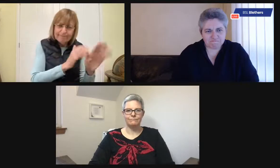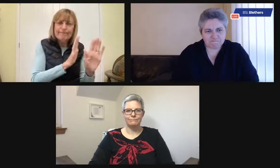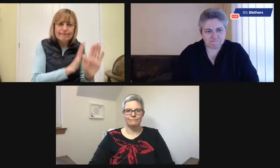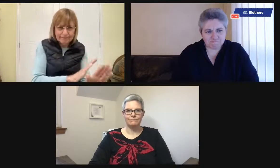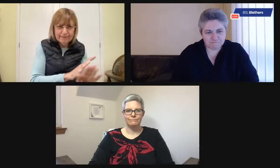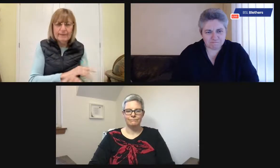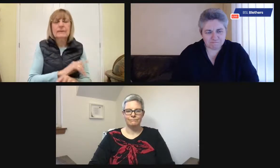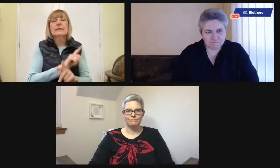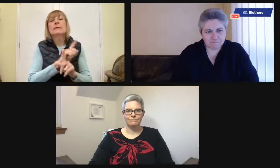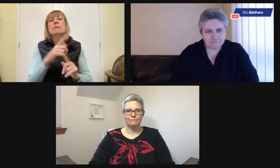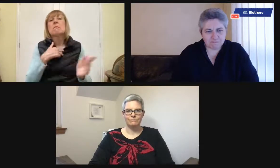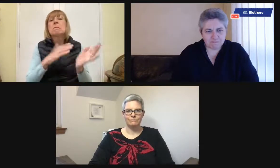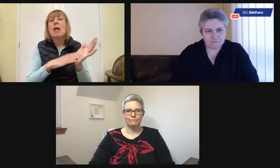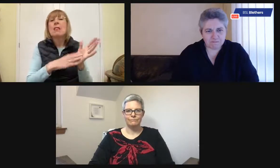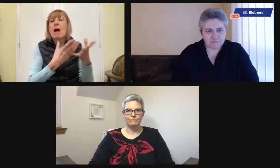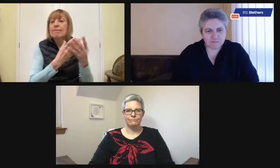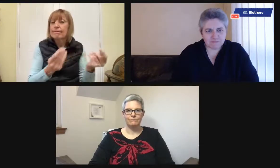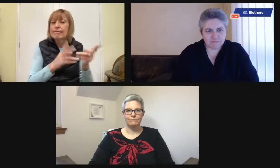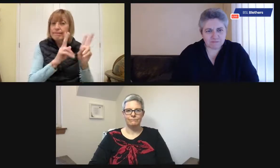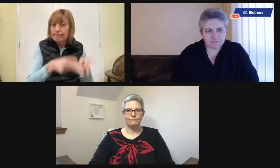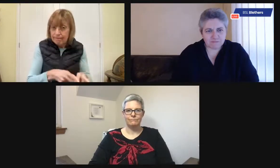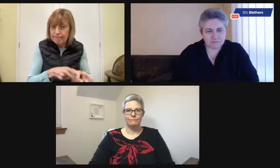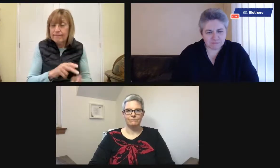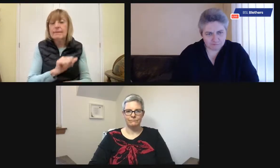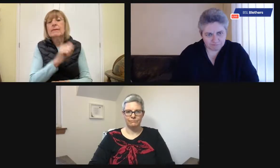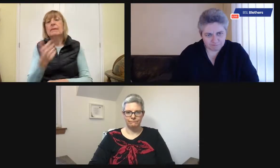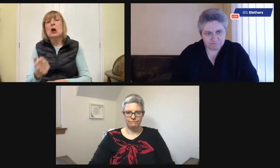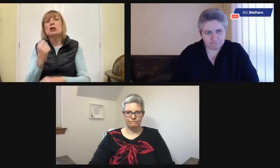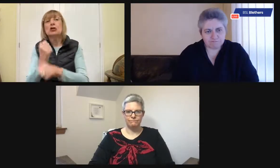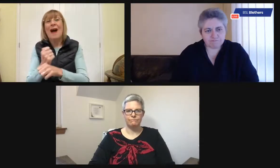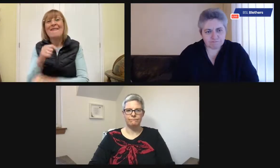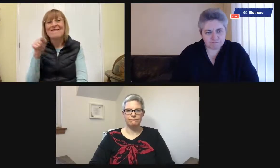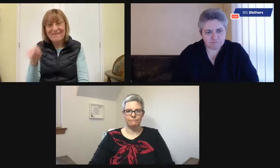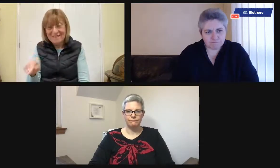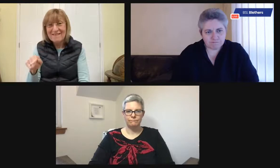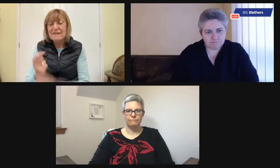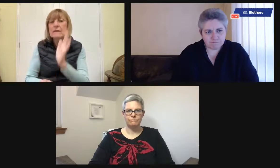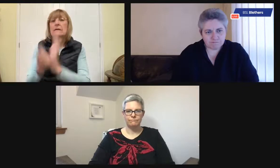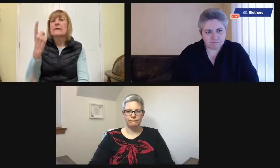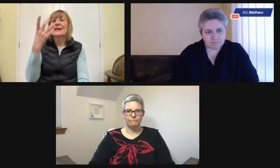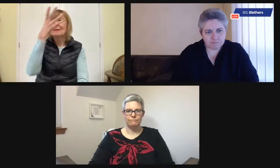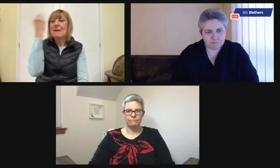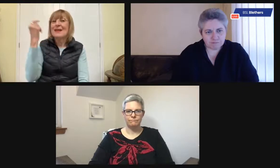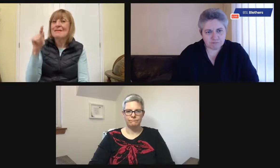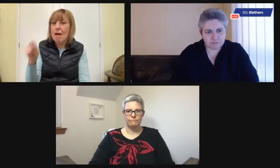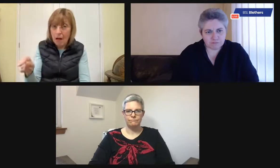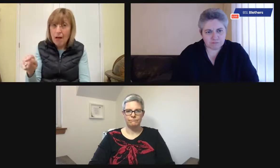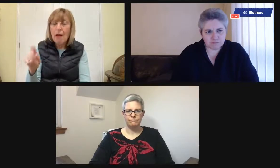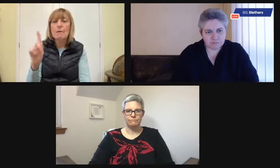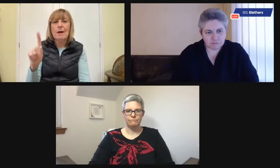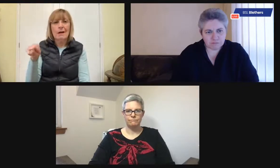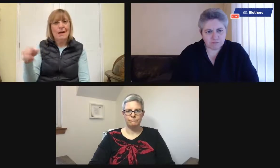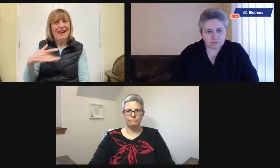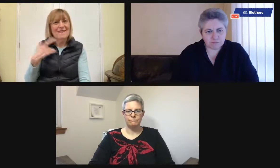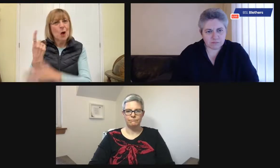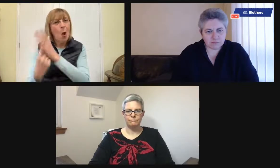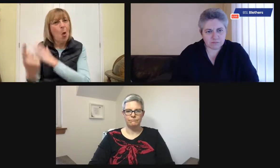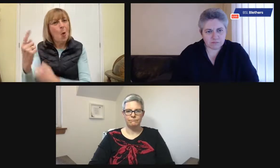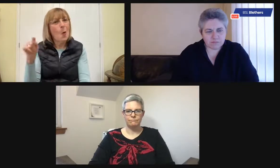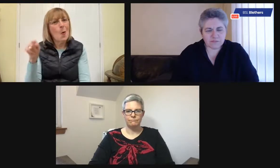that experience of supporting them in that situation. But once my mother passed away and Jeff later developed